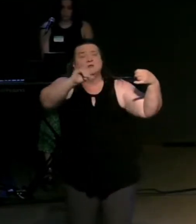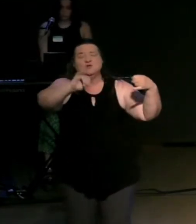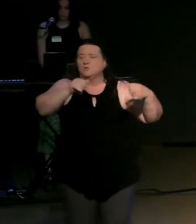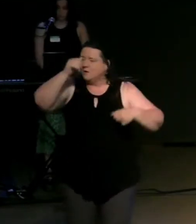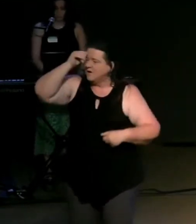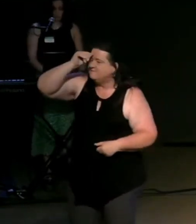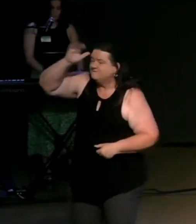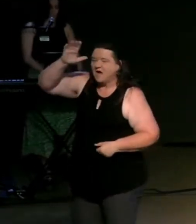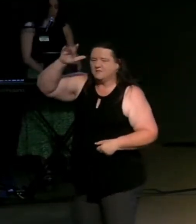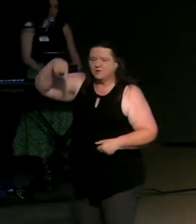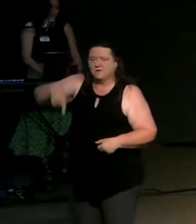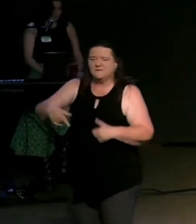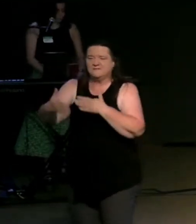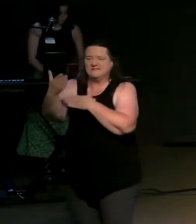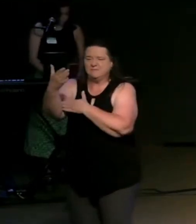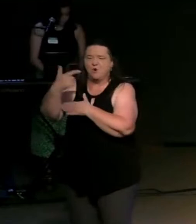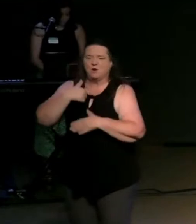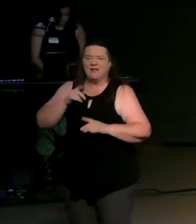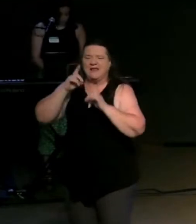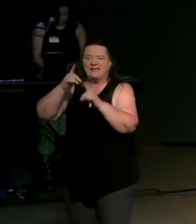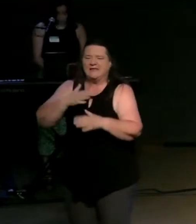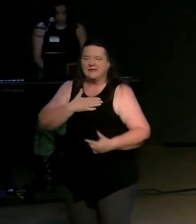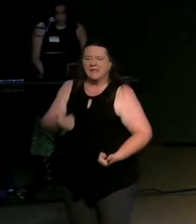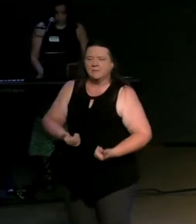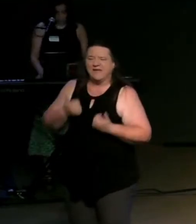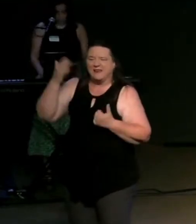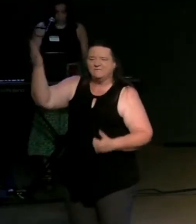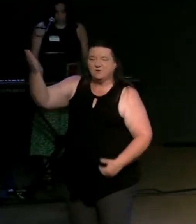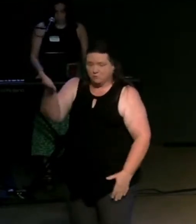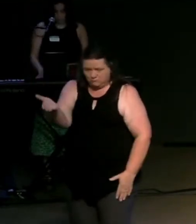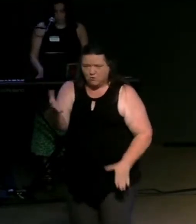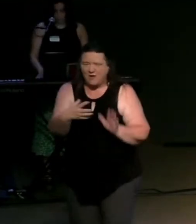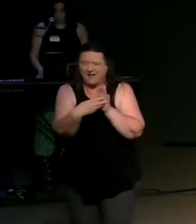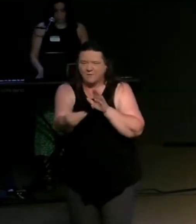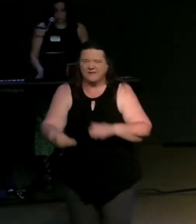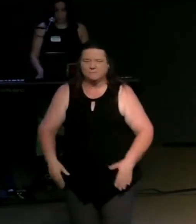this morning i dedicate my life to you would you repeat those words